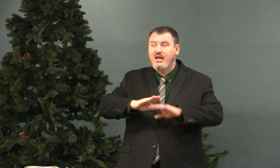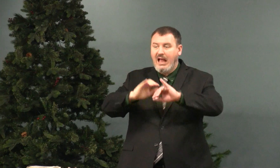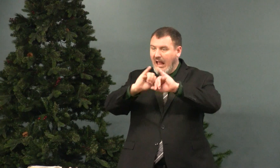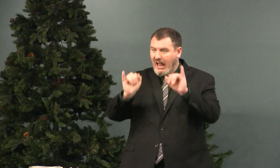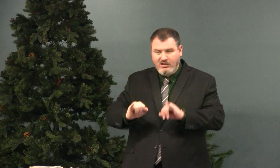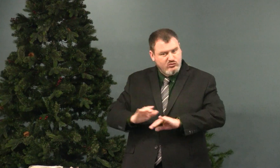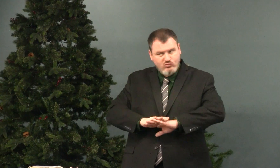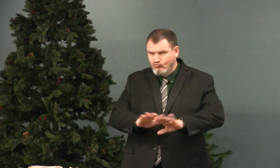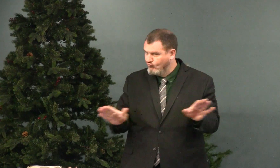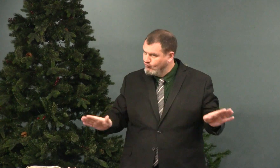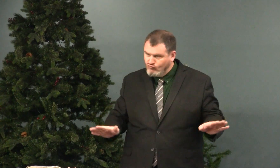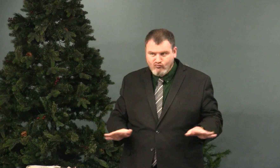Don't worship idols.